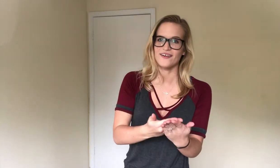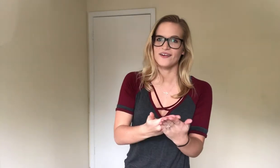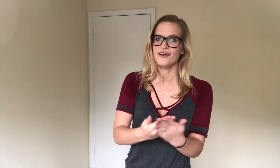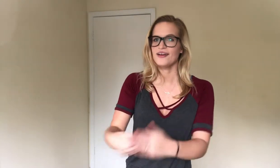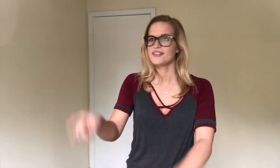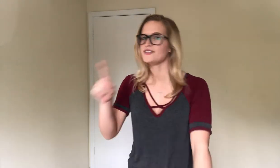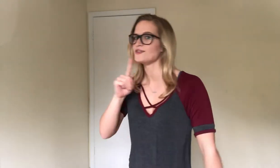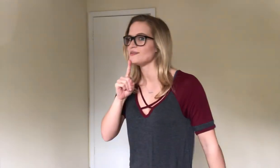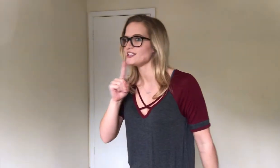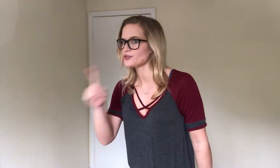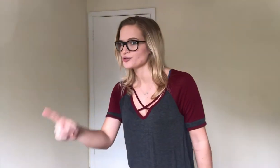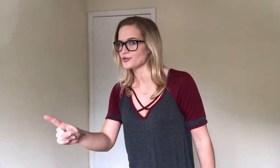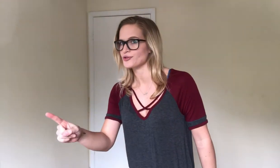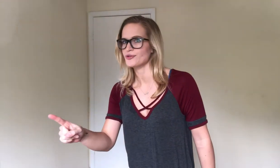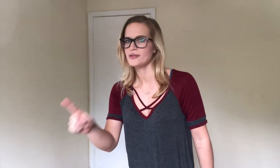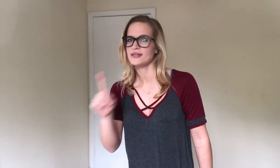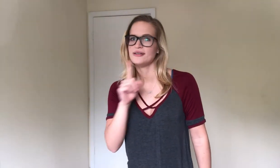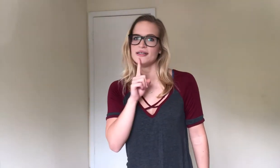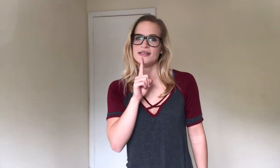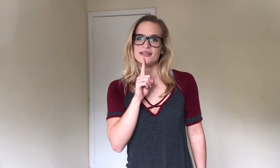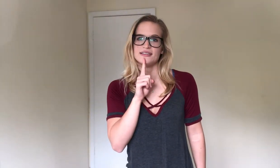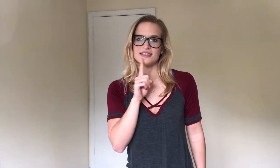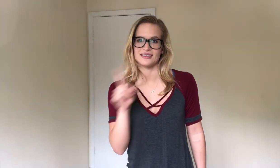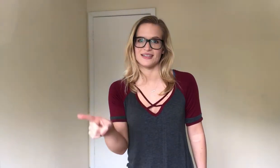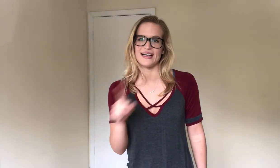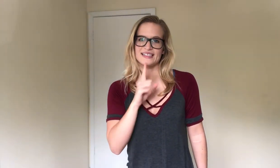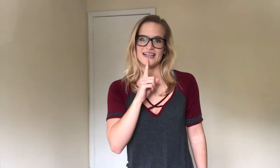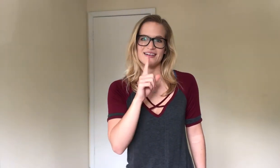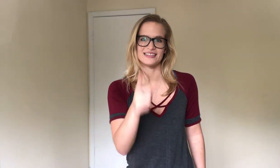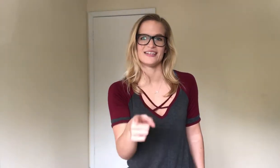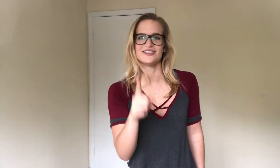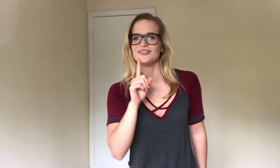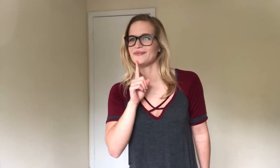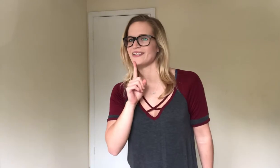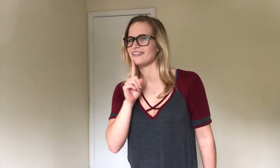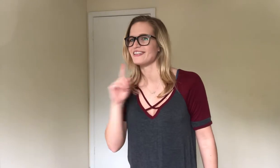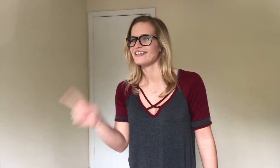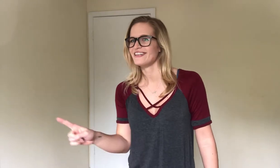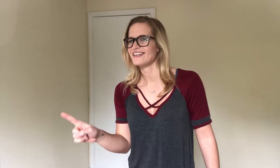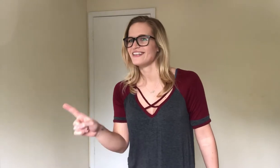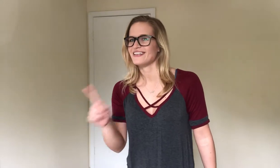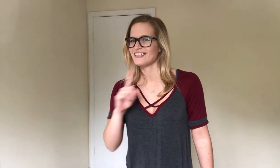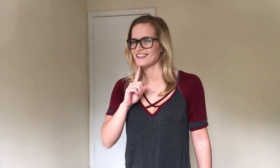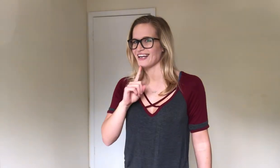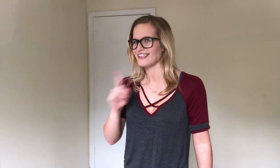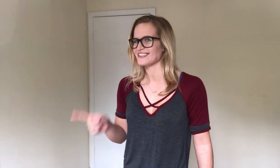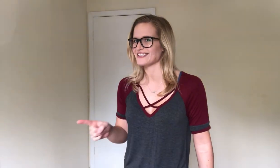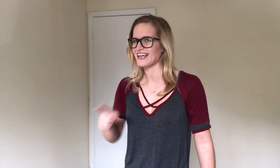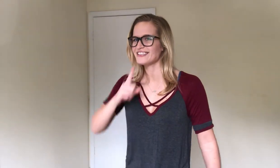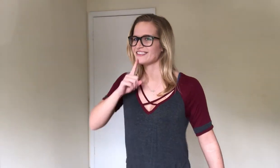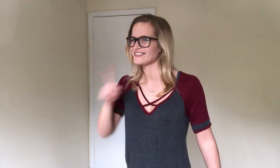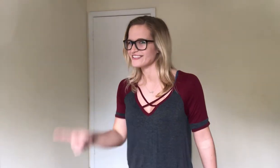Good to be true. This is a line. kind of like tell you. But kind of side true.